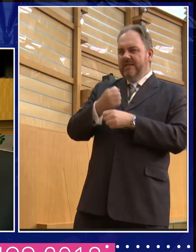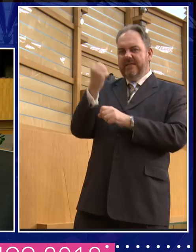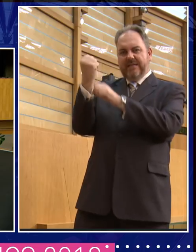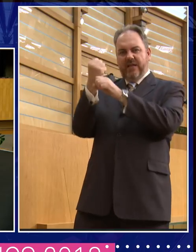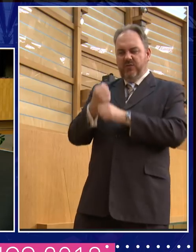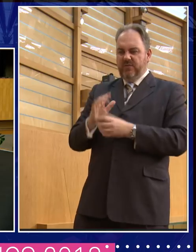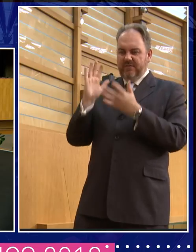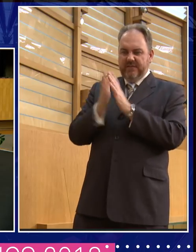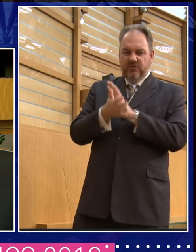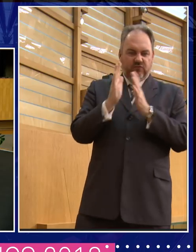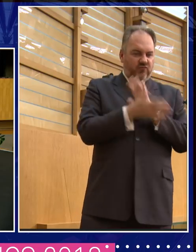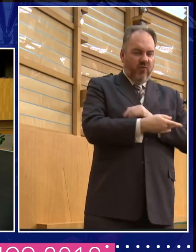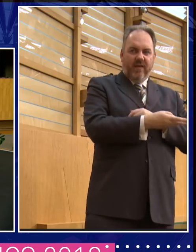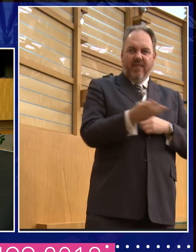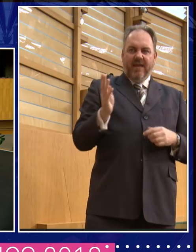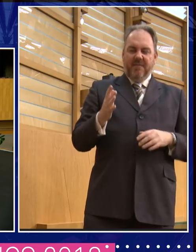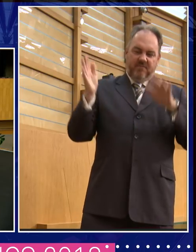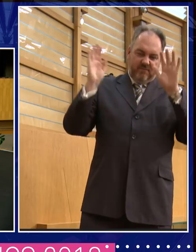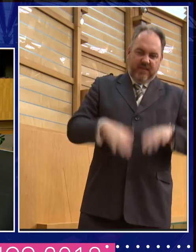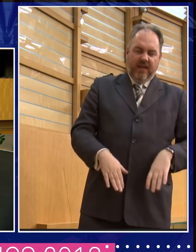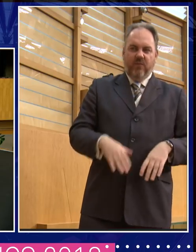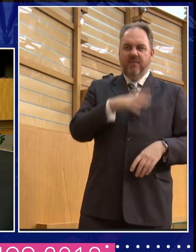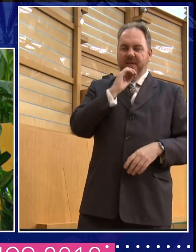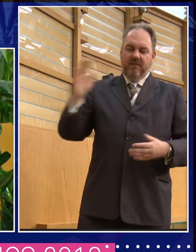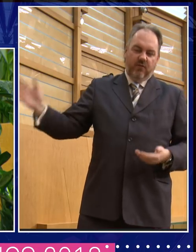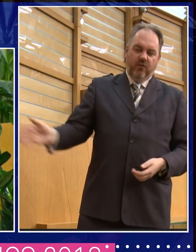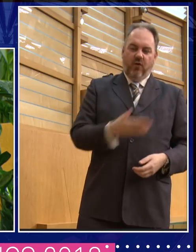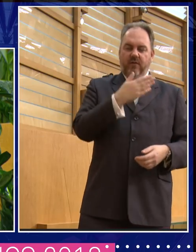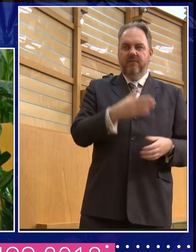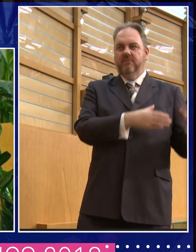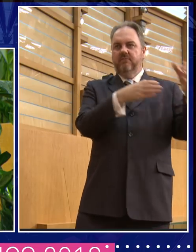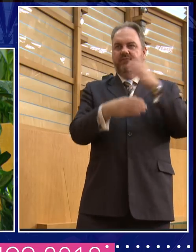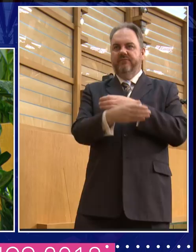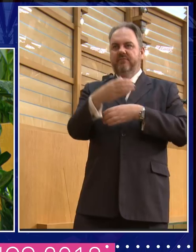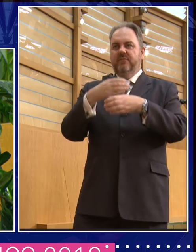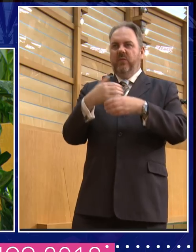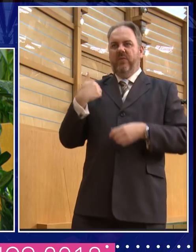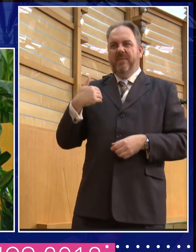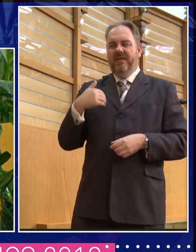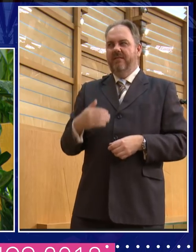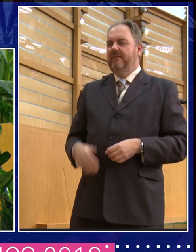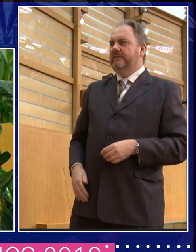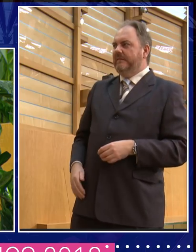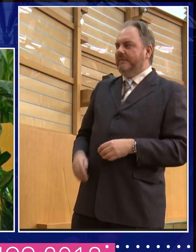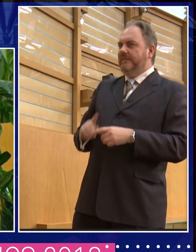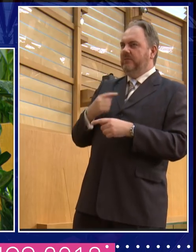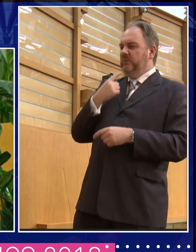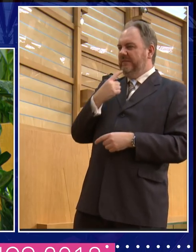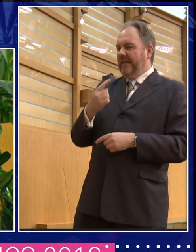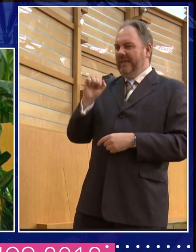mean, do you approve or do you disapprove or what, what, how do you see that? I think it's a really tricky one because, you know,